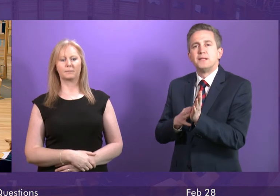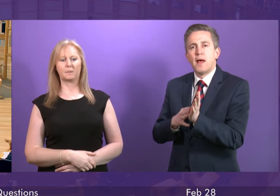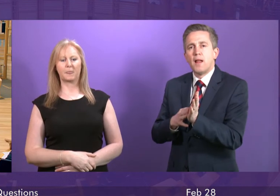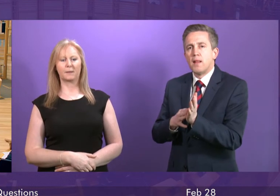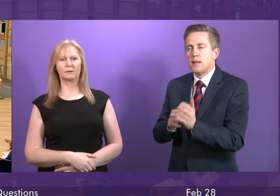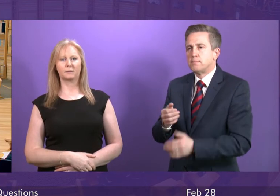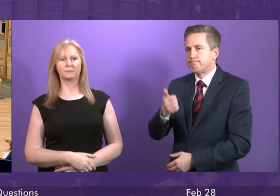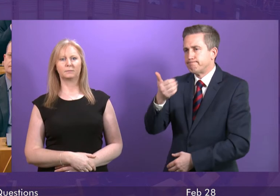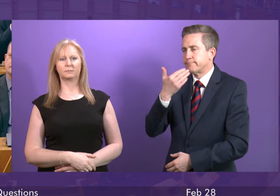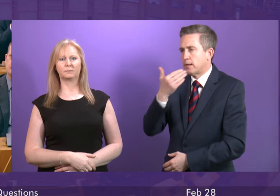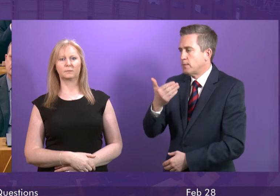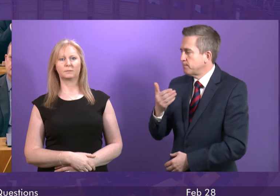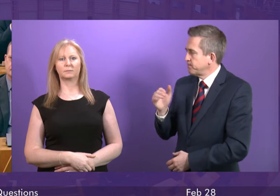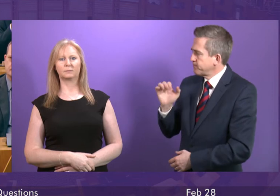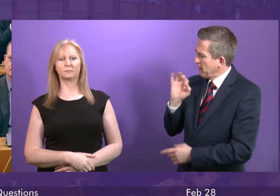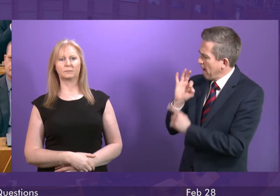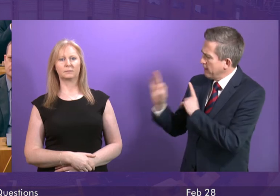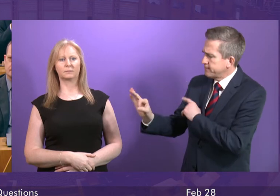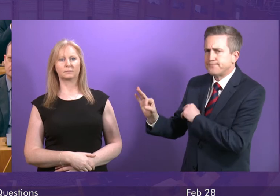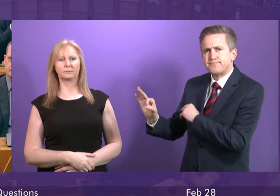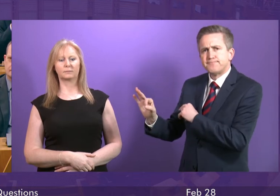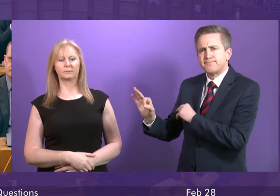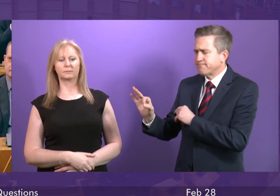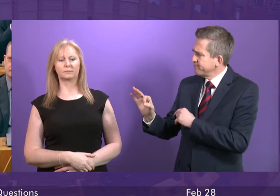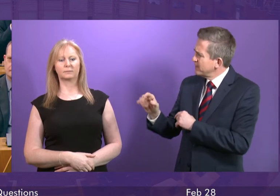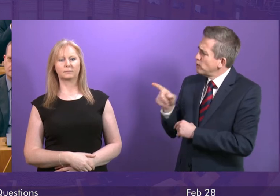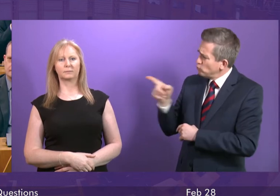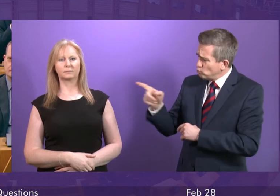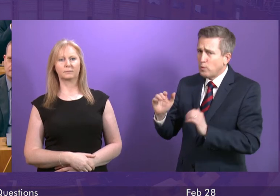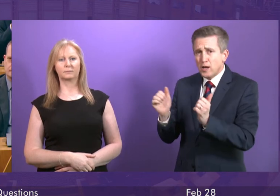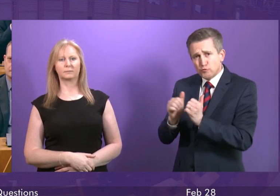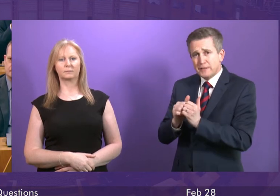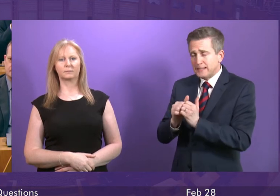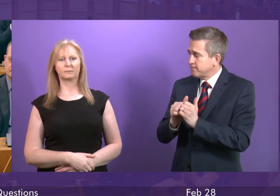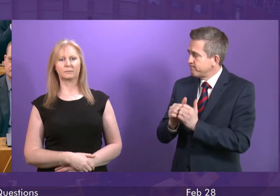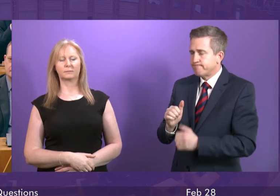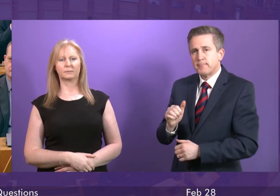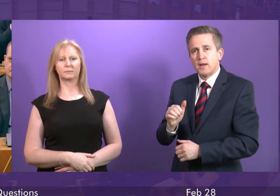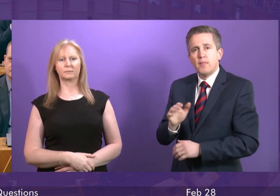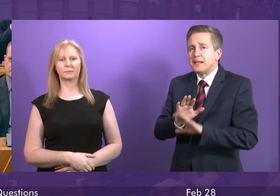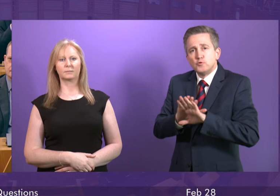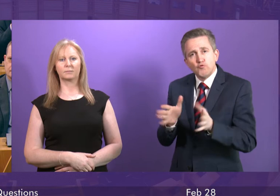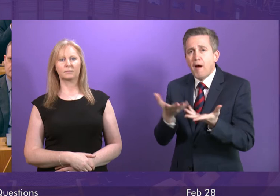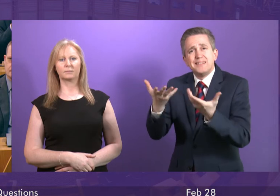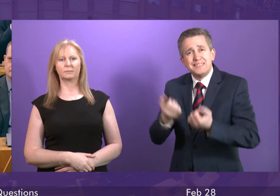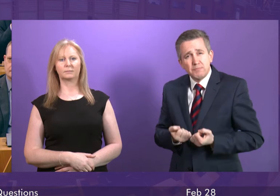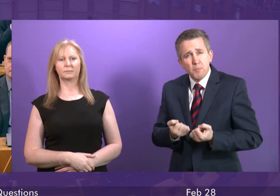Does the First Minister agree with me that it is totally unacceptable for a thousand patients to be transferred